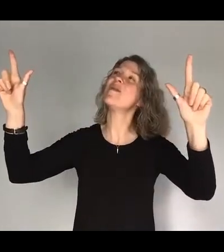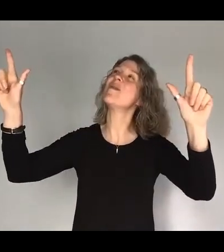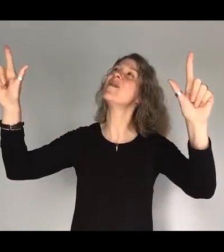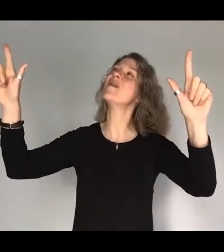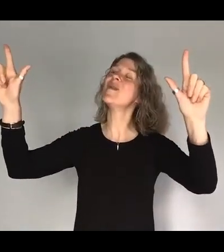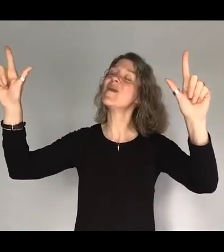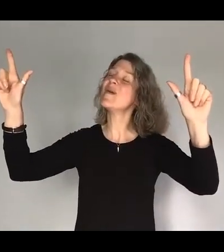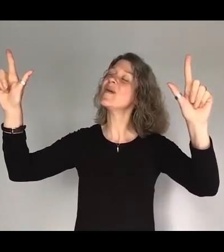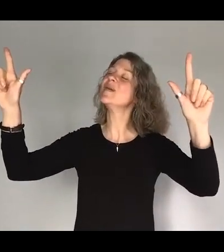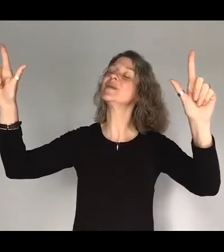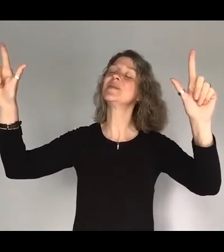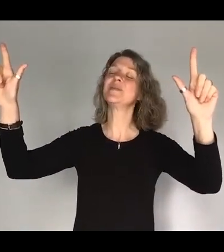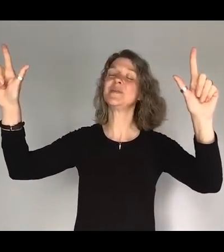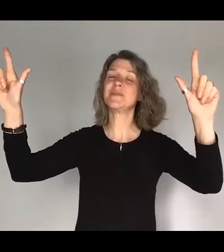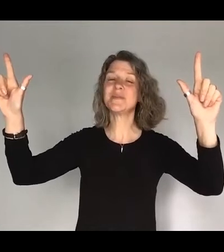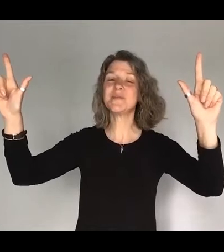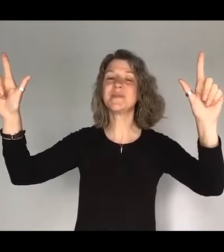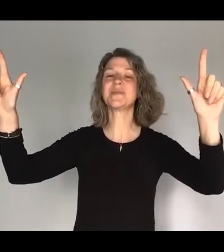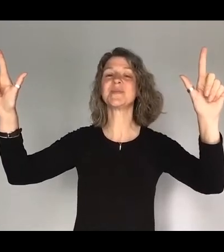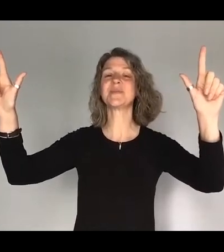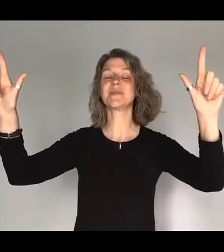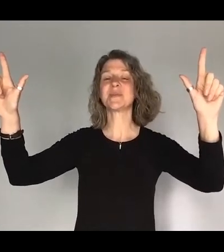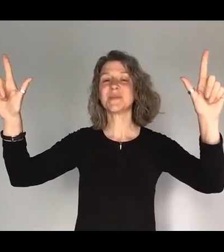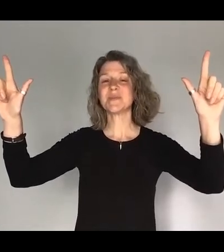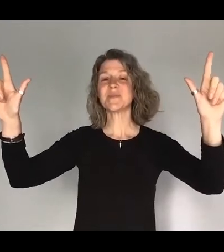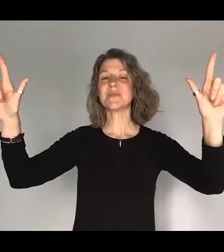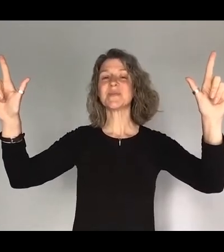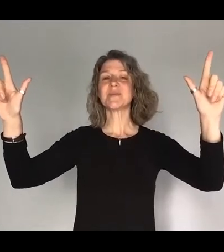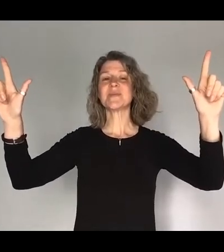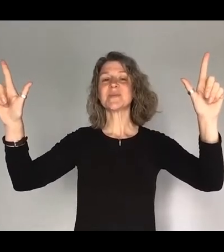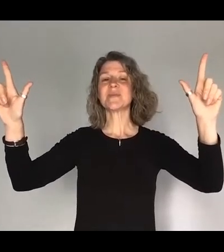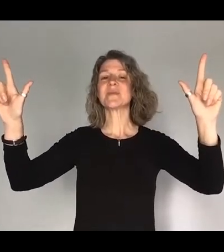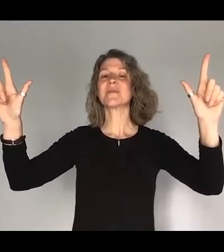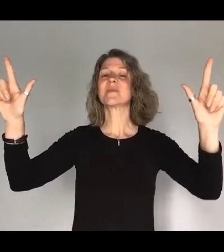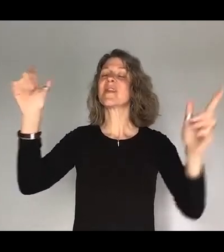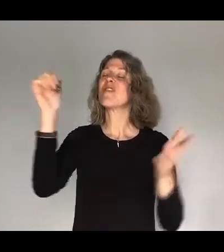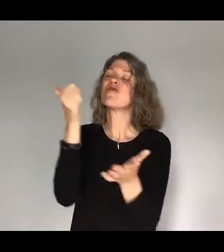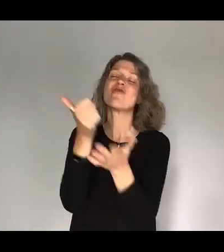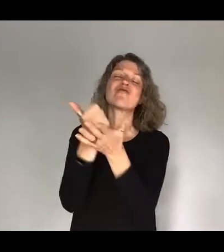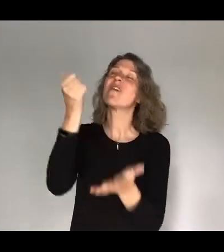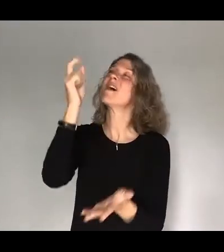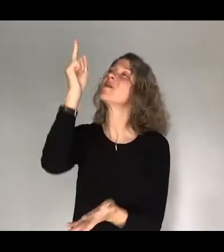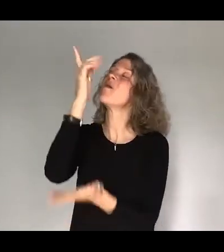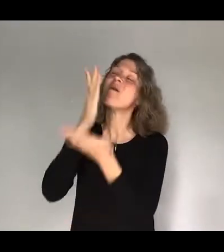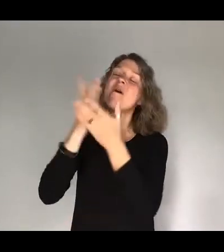we are You,